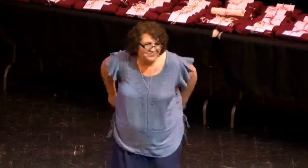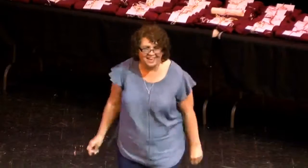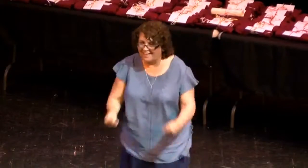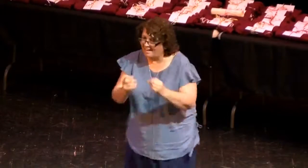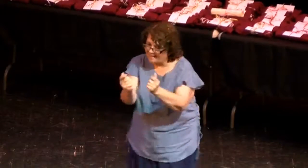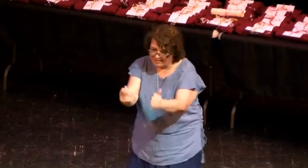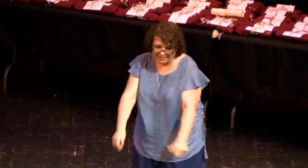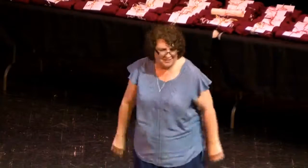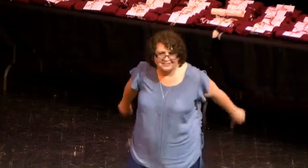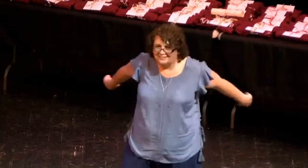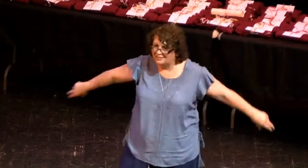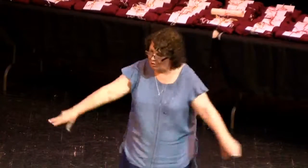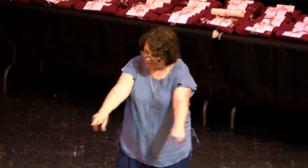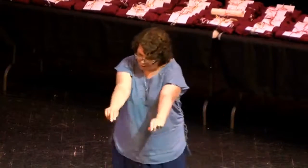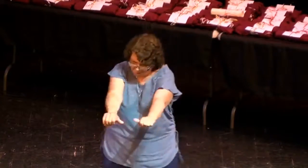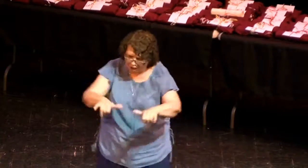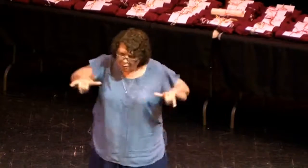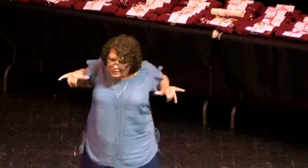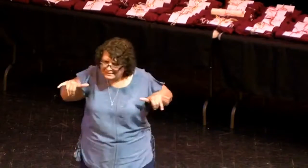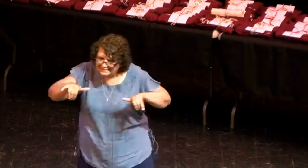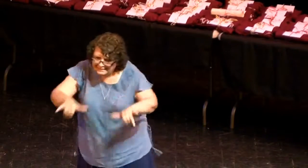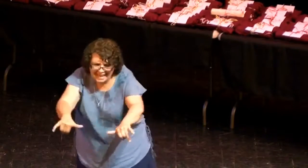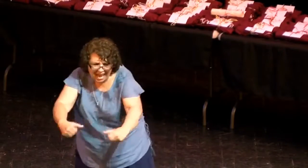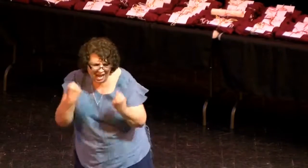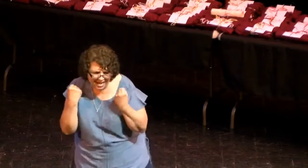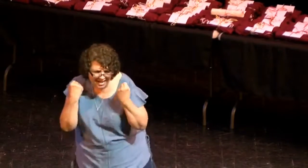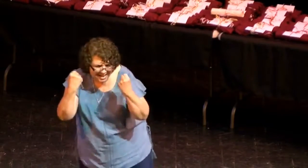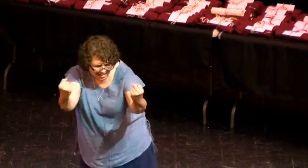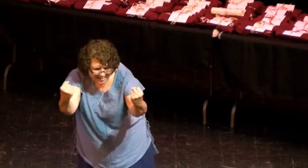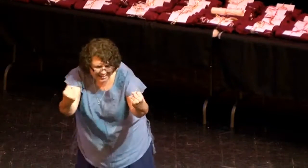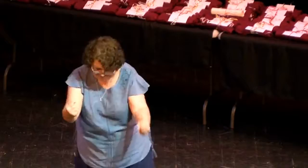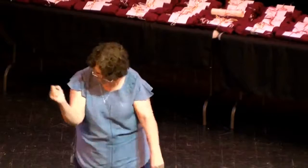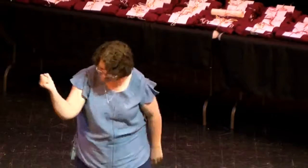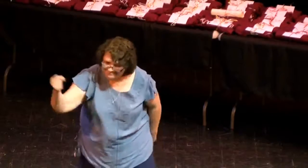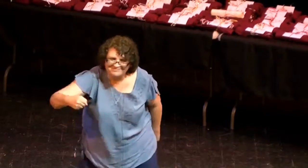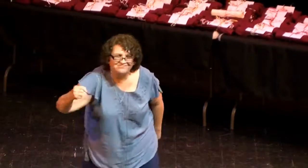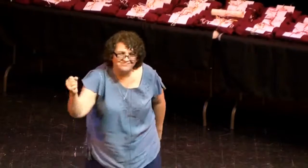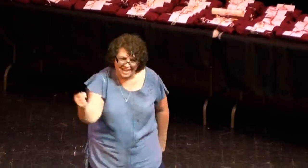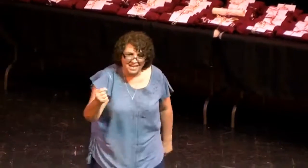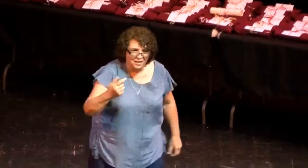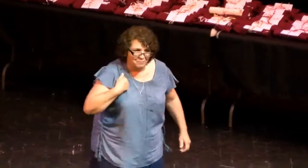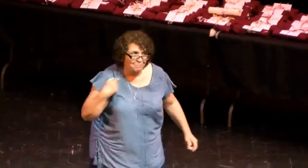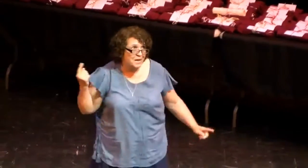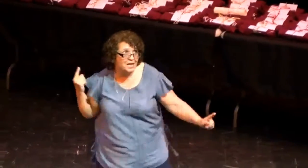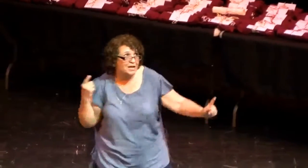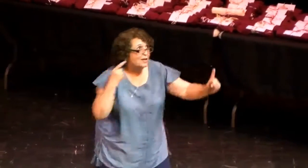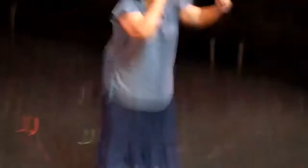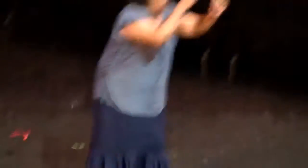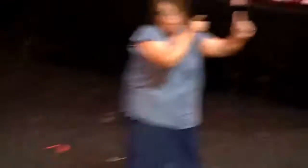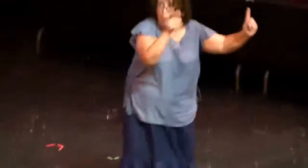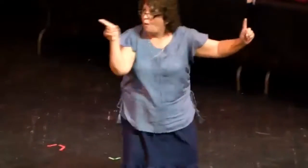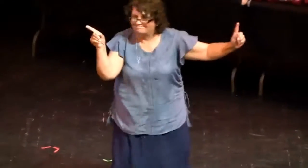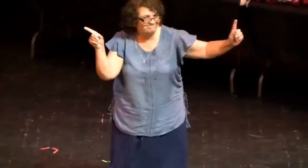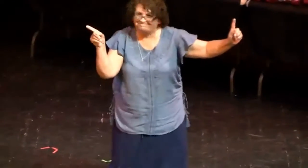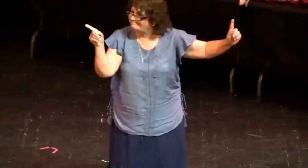While I stand around, I won't be turning around